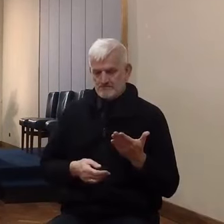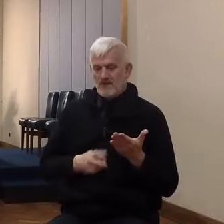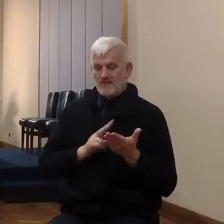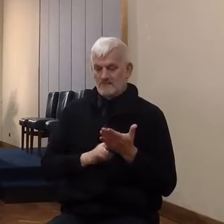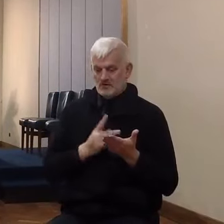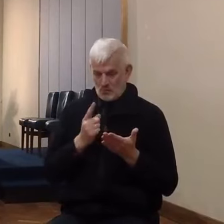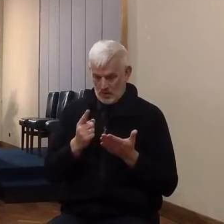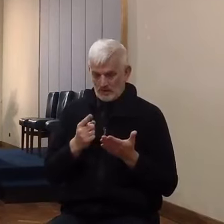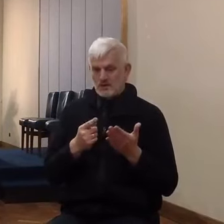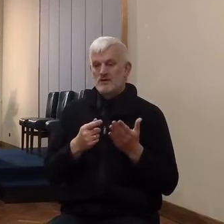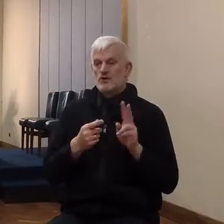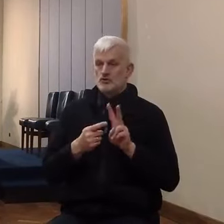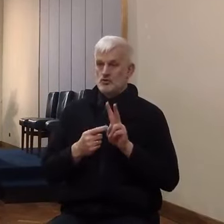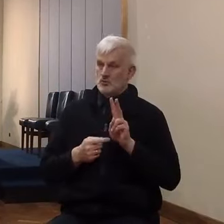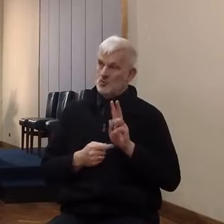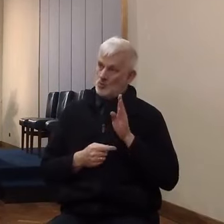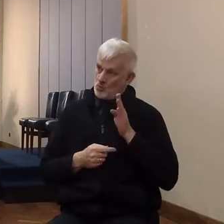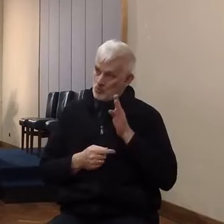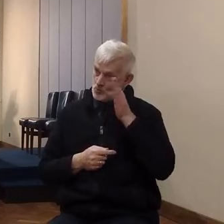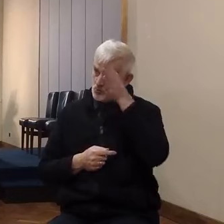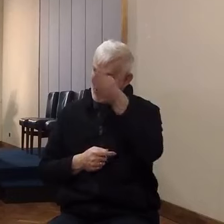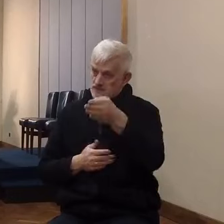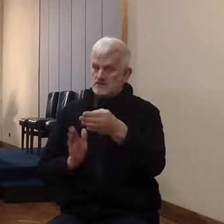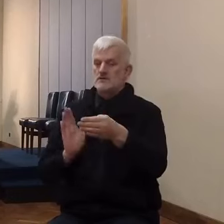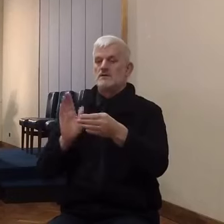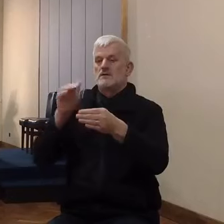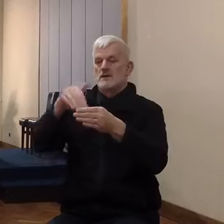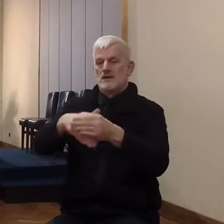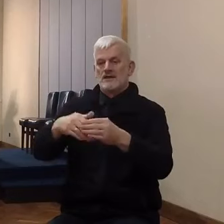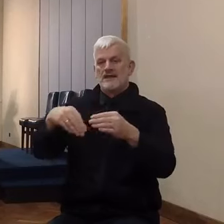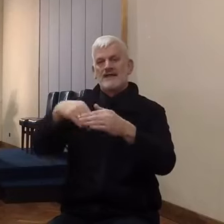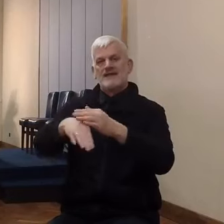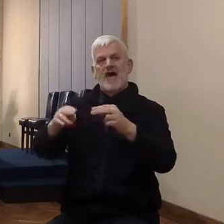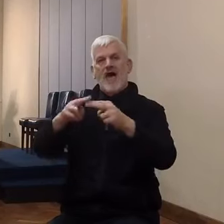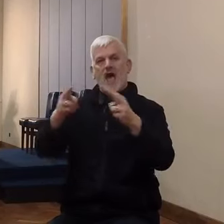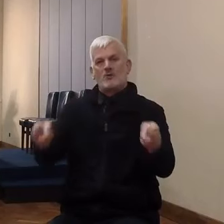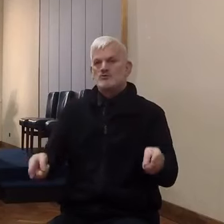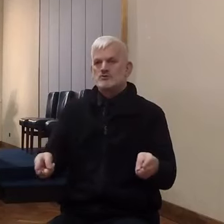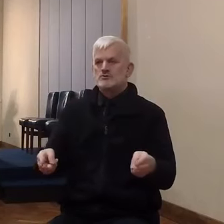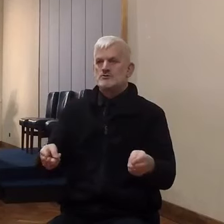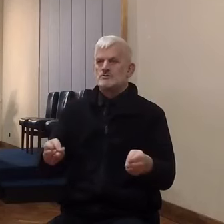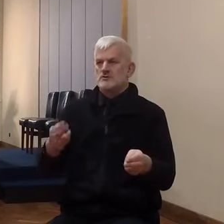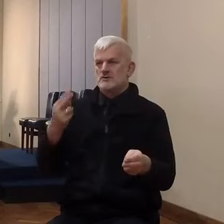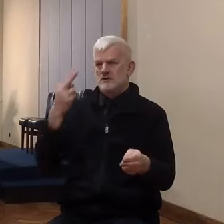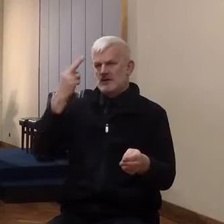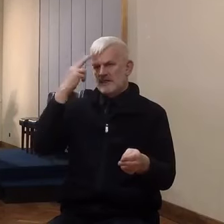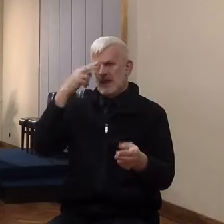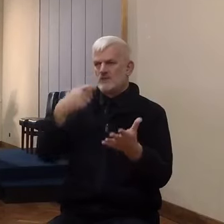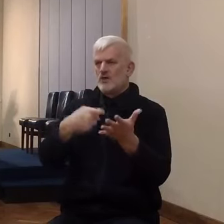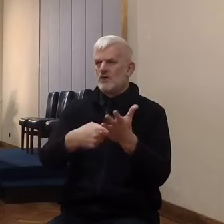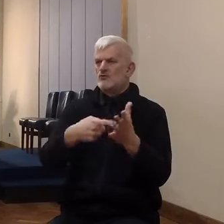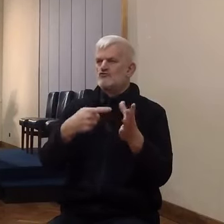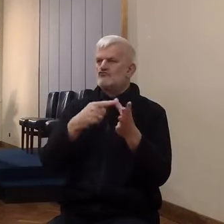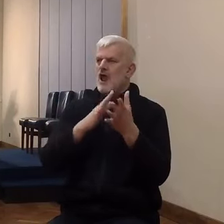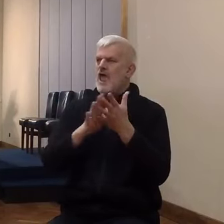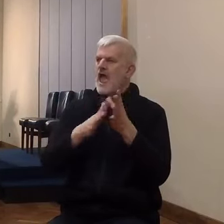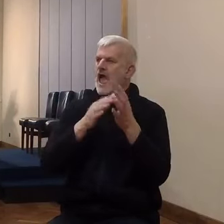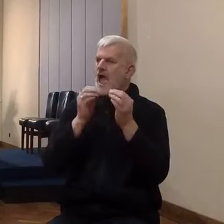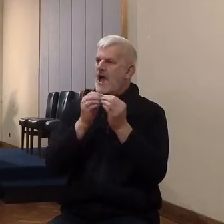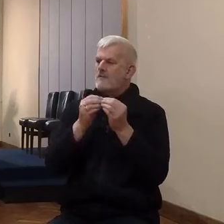came into an harlot's house, or let us say Abraham, known as a prostitute in